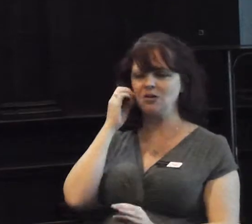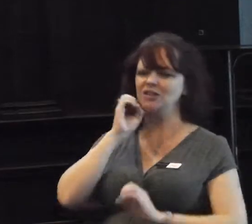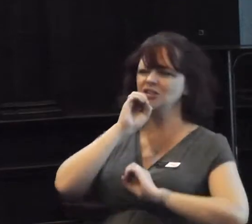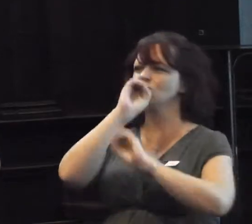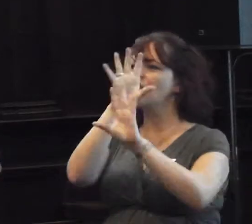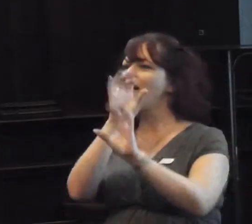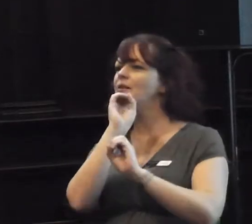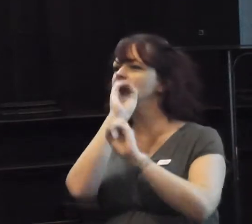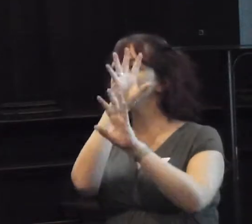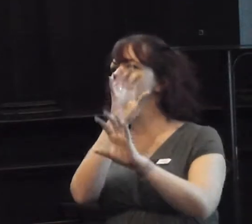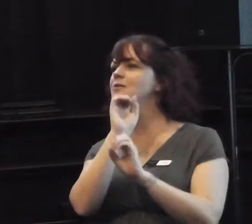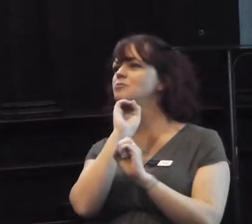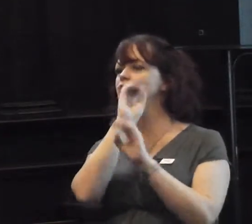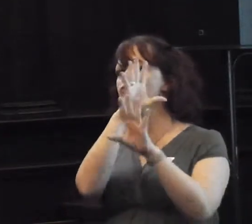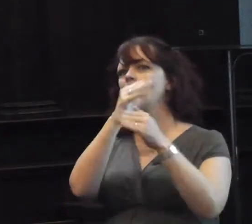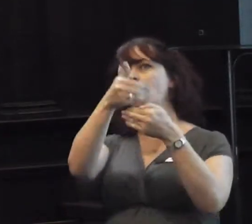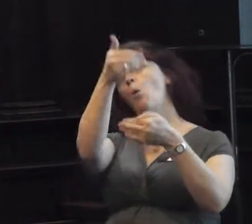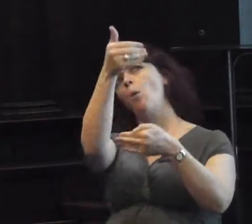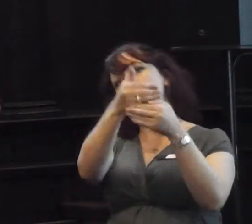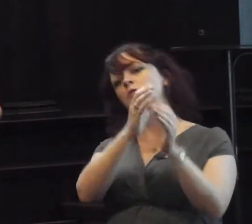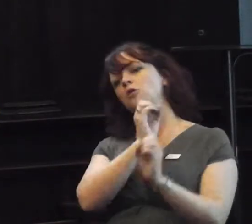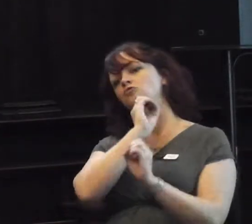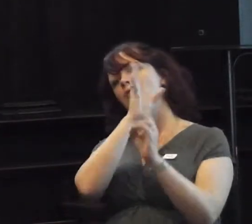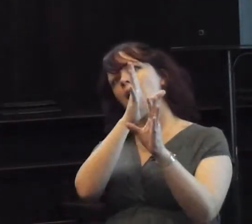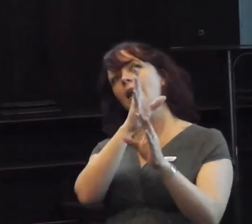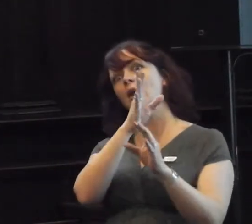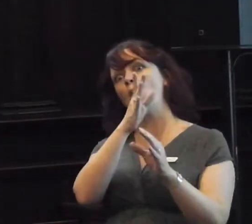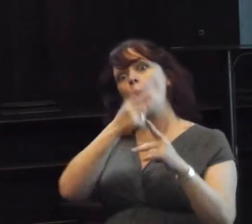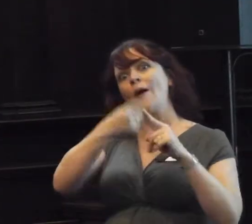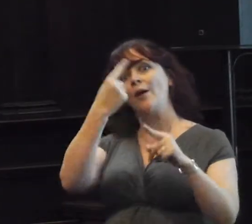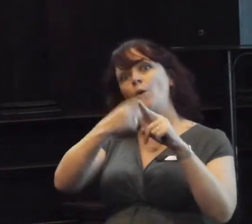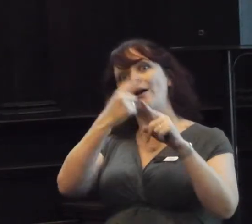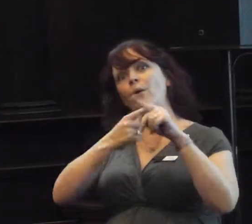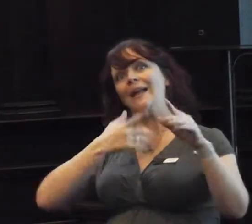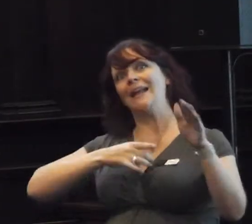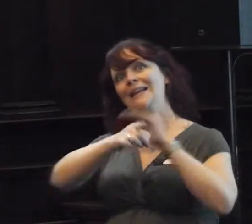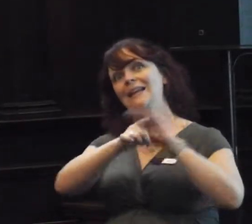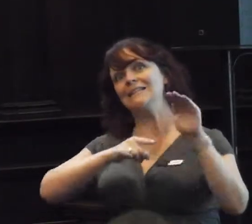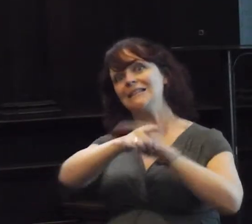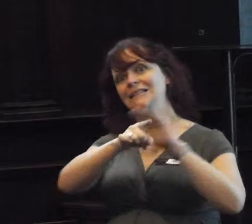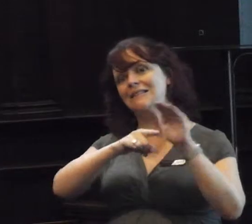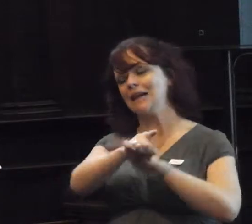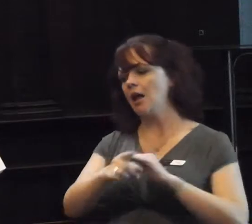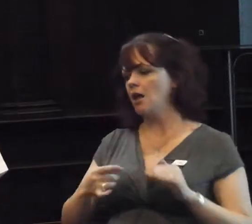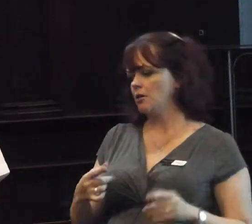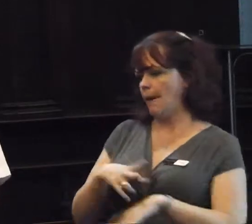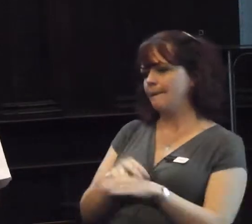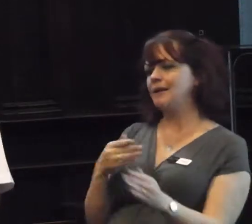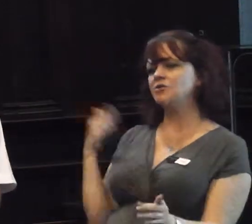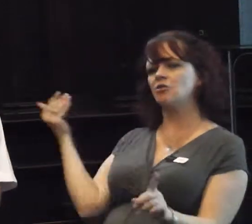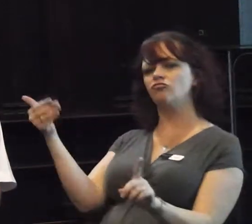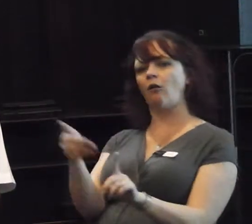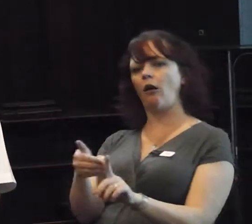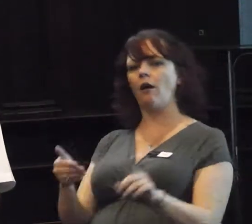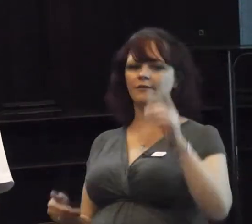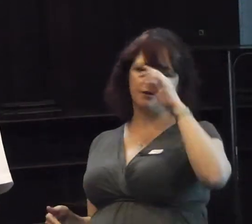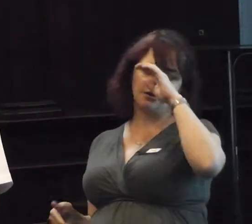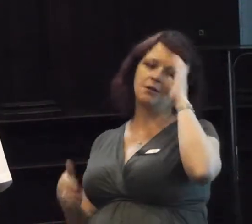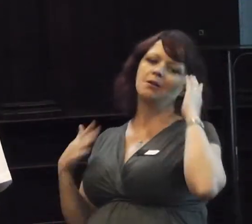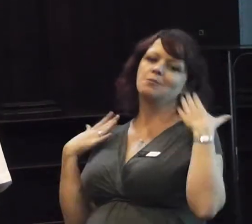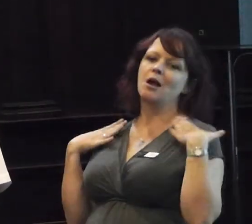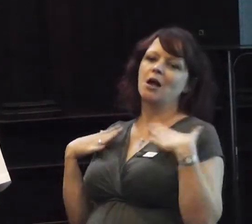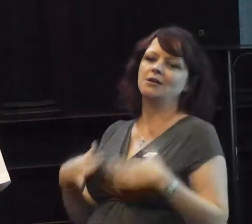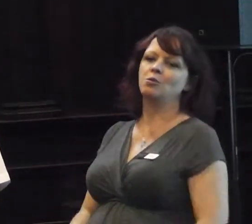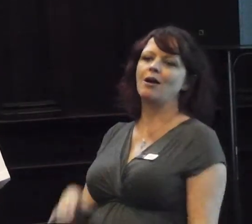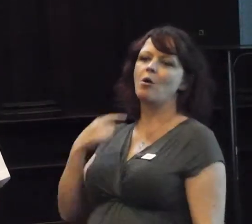out the window, he's on the street, screaming out the window, let me in, let me in quickly. We get there. He'd be wearing,